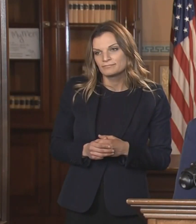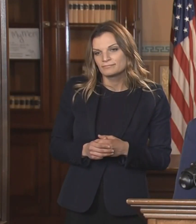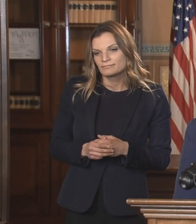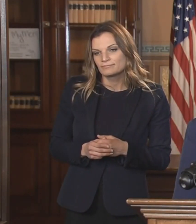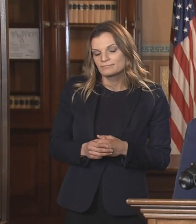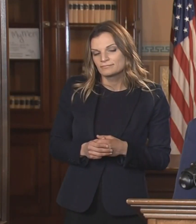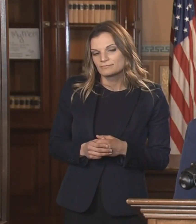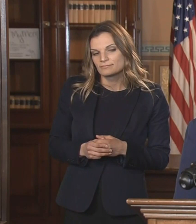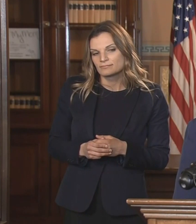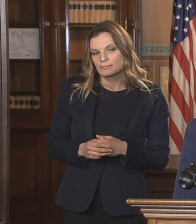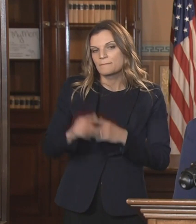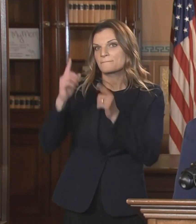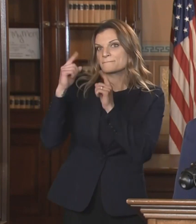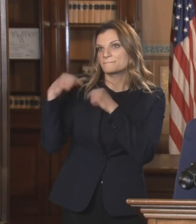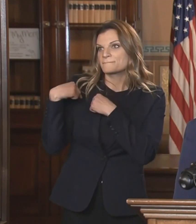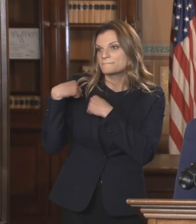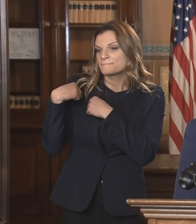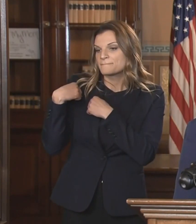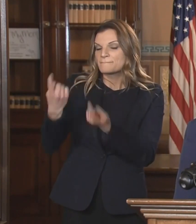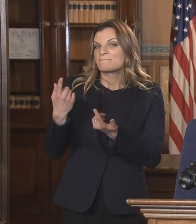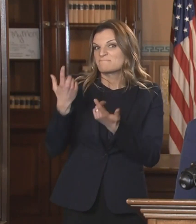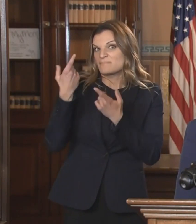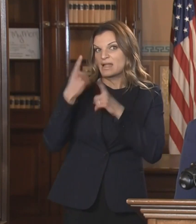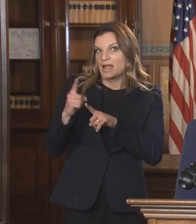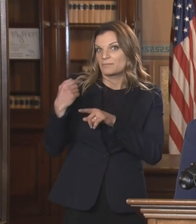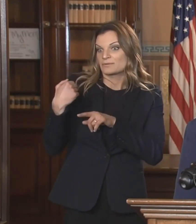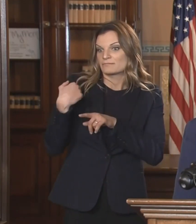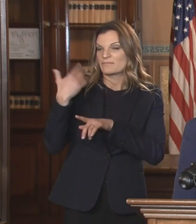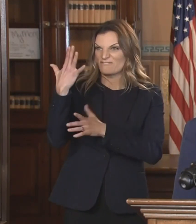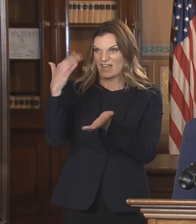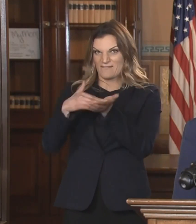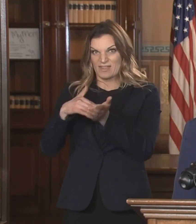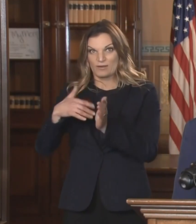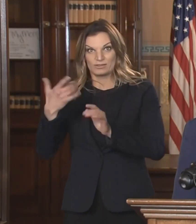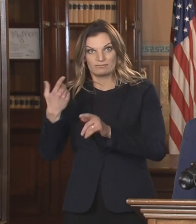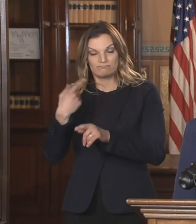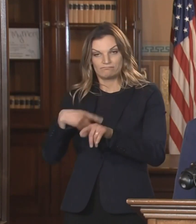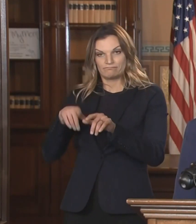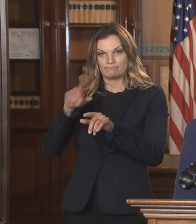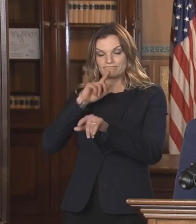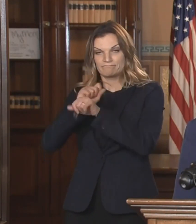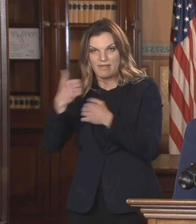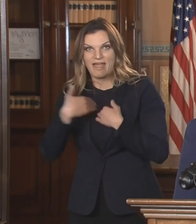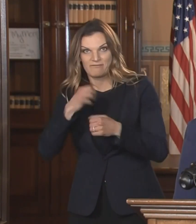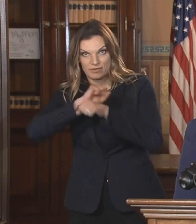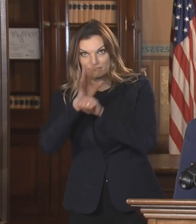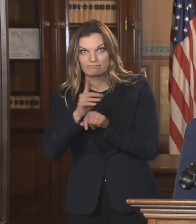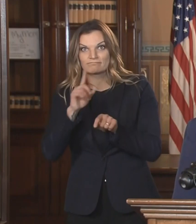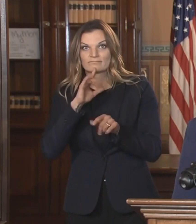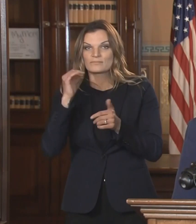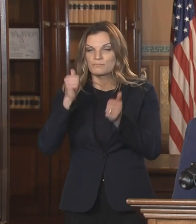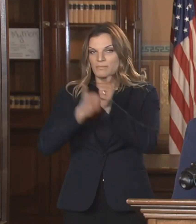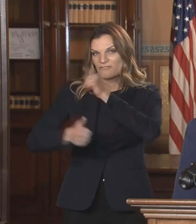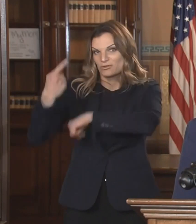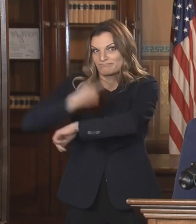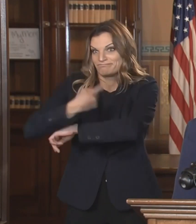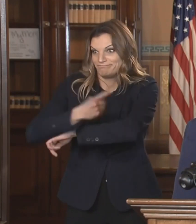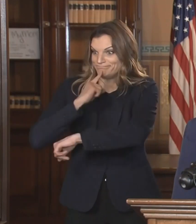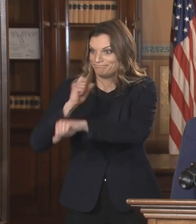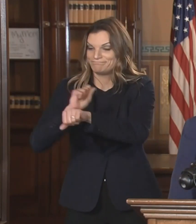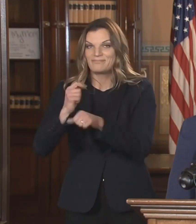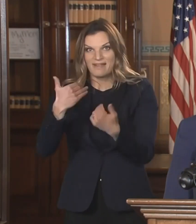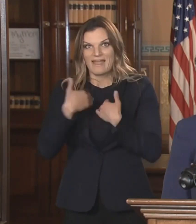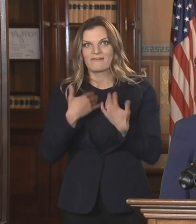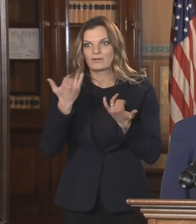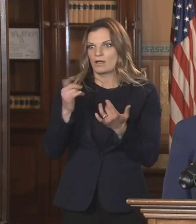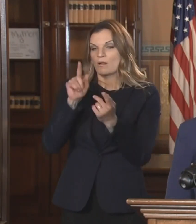5000 newly identified cases per day, this surge is surpassing our ability to perform timely